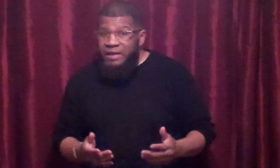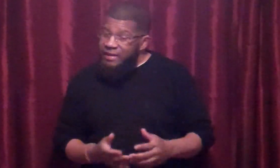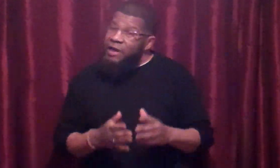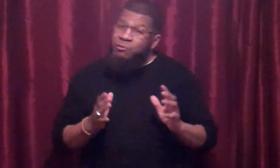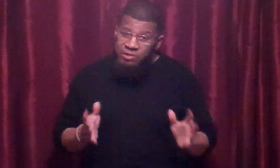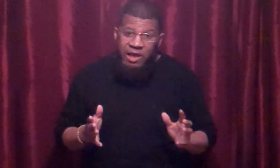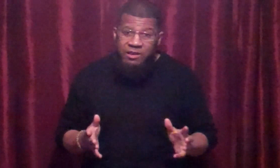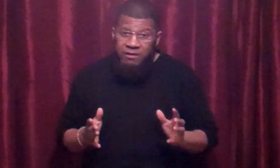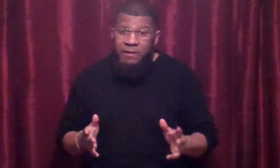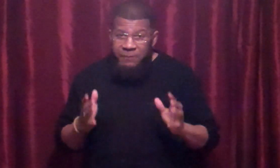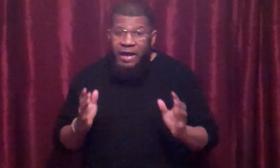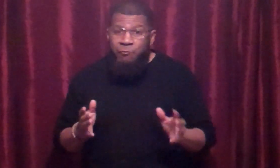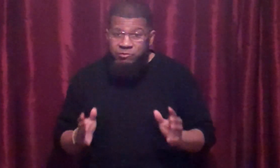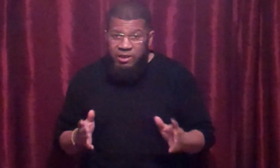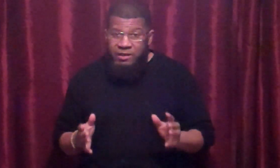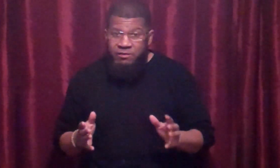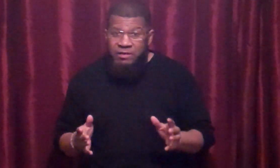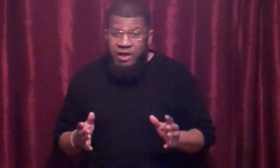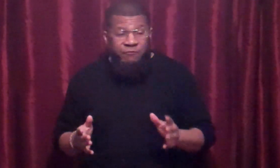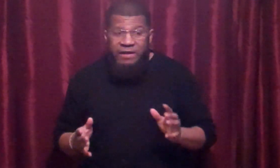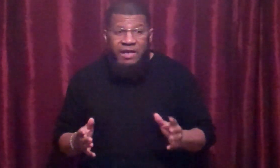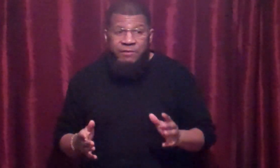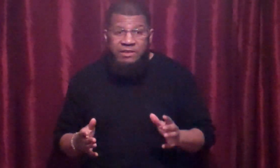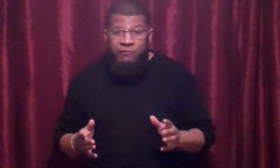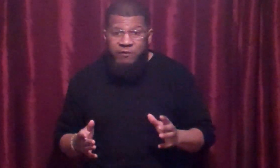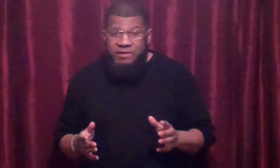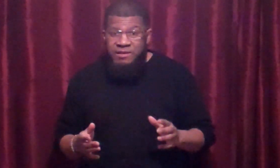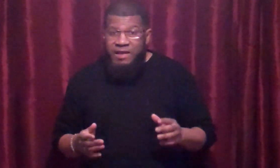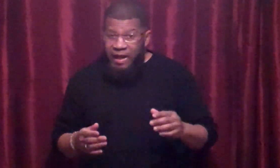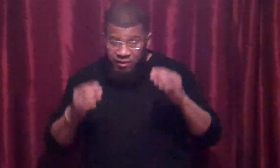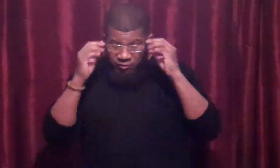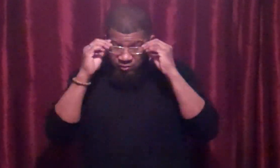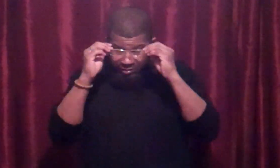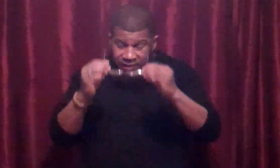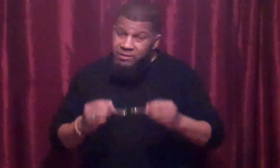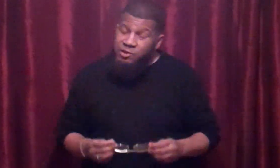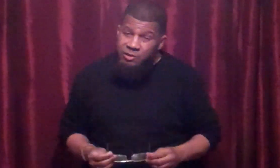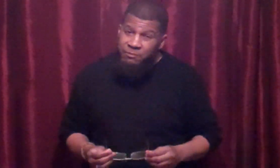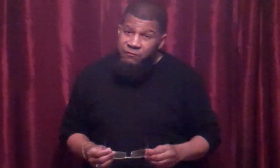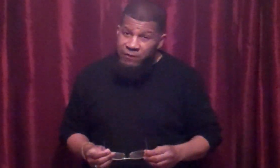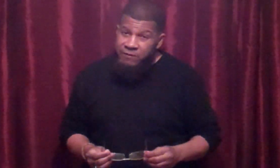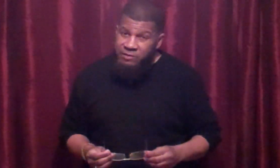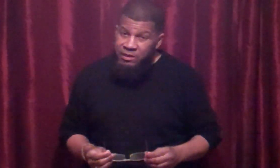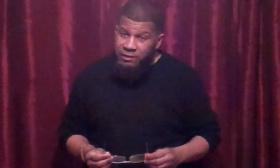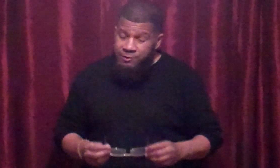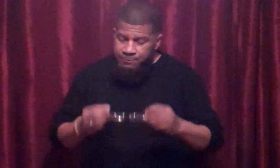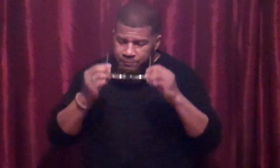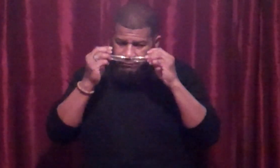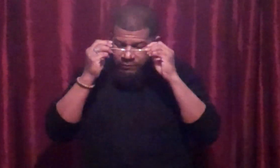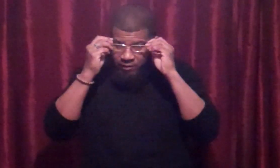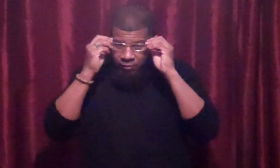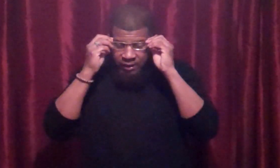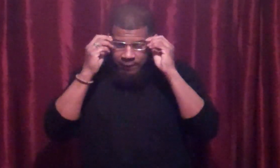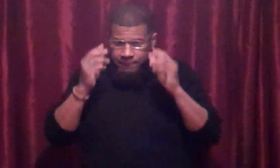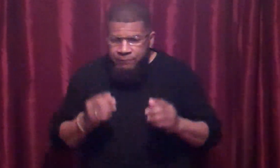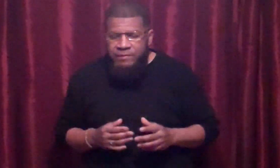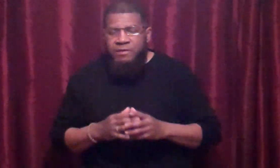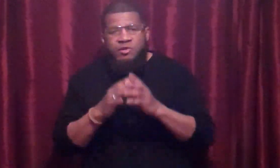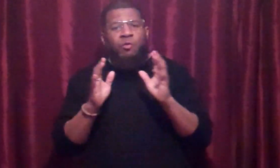And I will tell you, I will tell you, if I didn't have a defense, I couldn't look like this and be 56. Okay, so